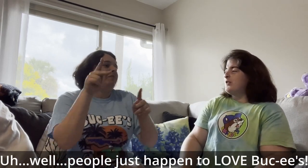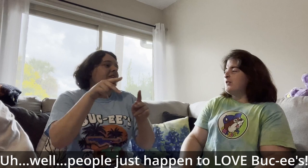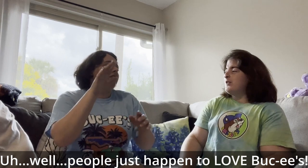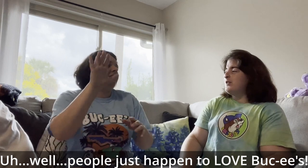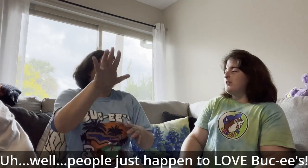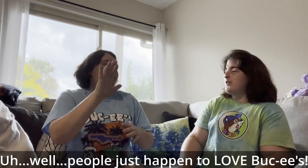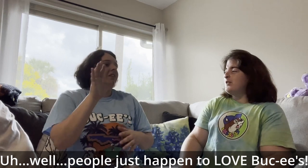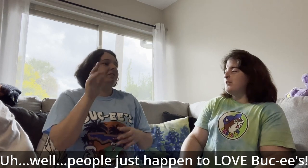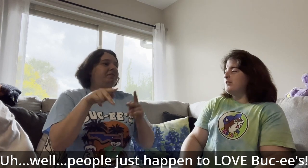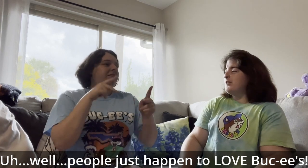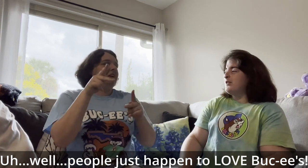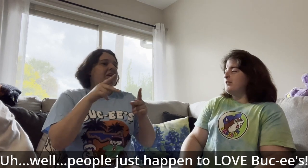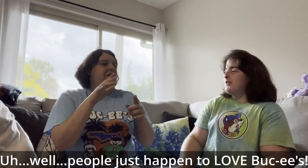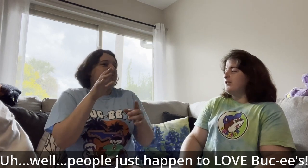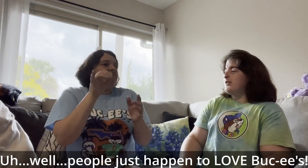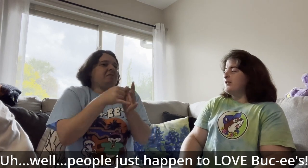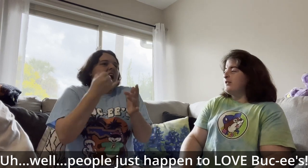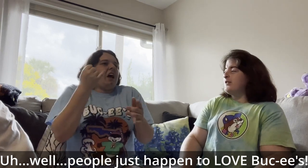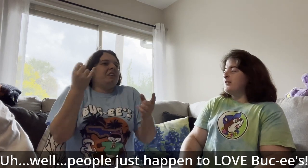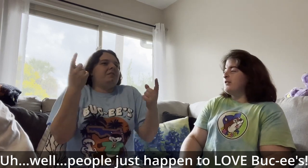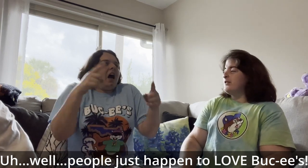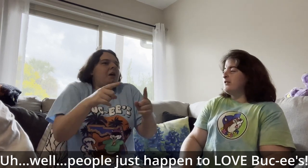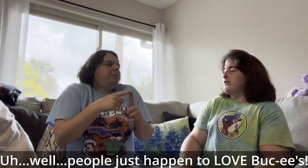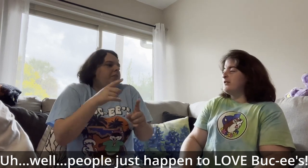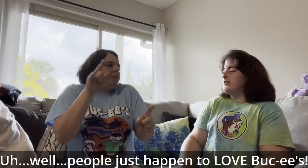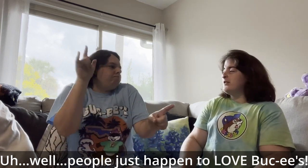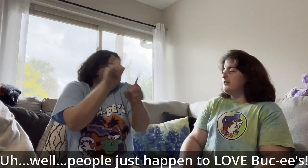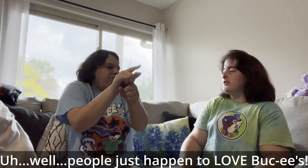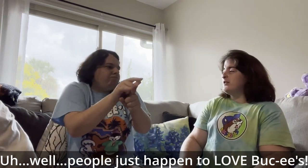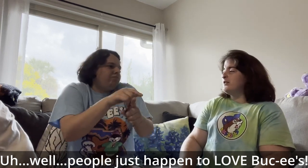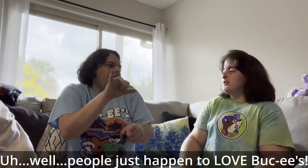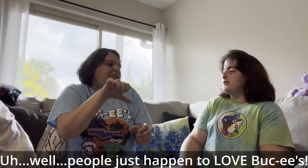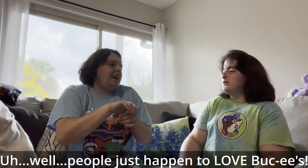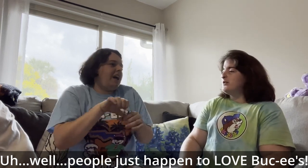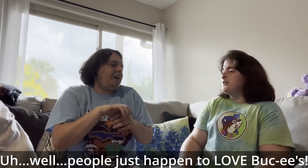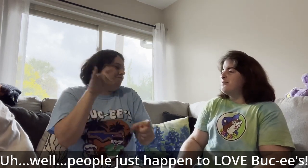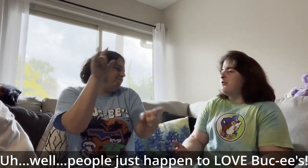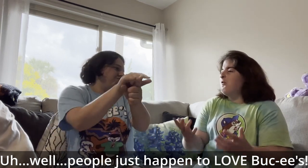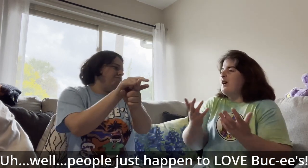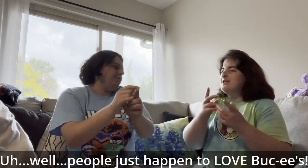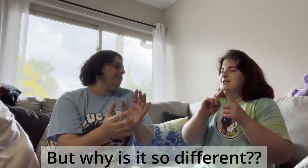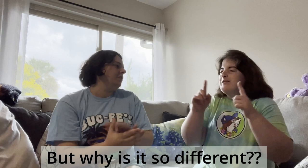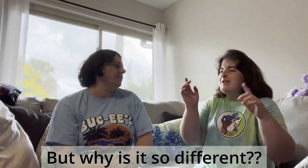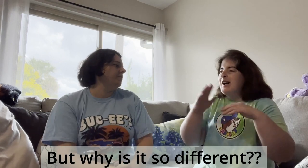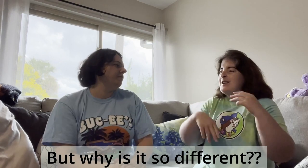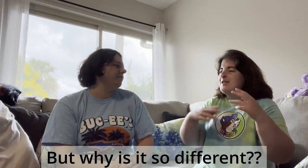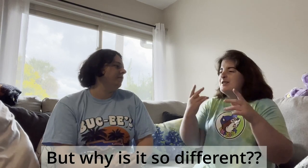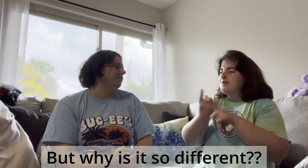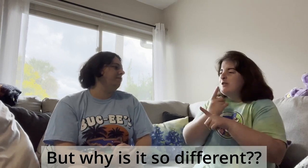the teaching of you that I am I think I'm a